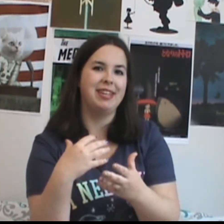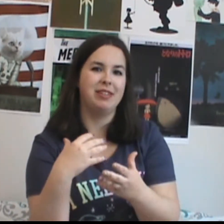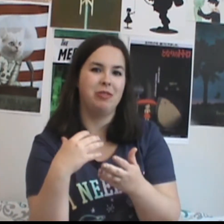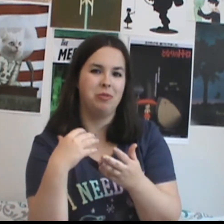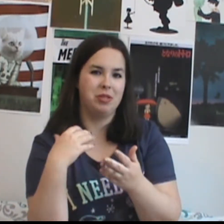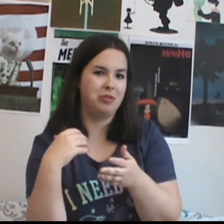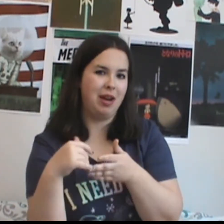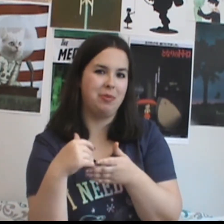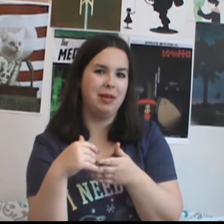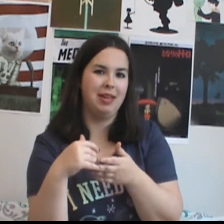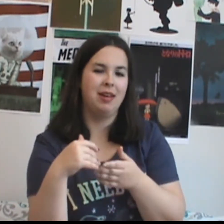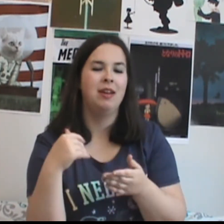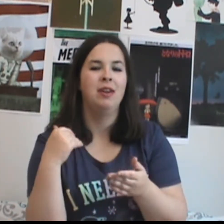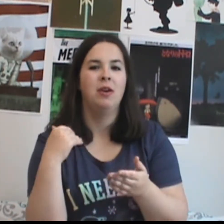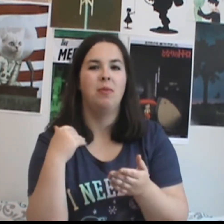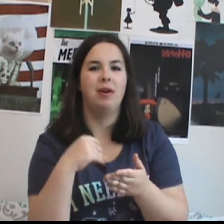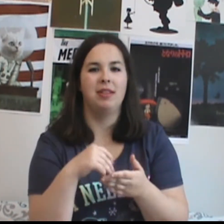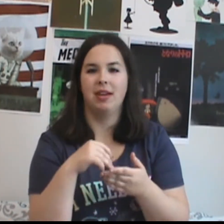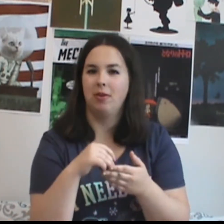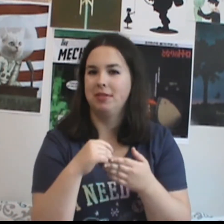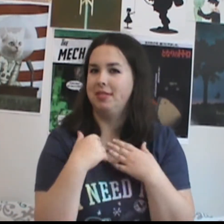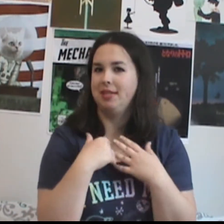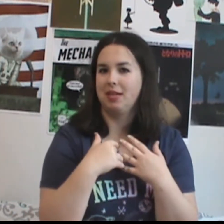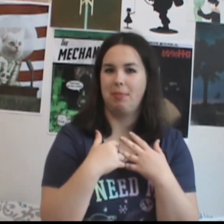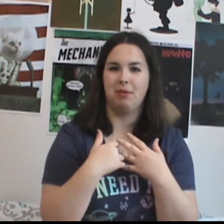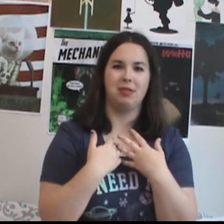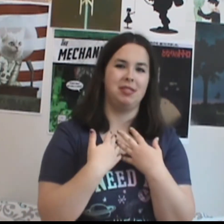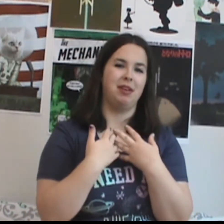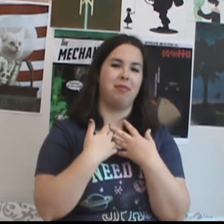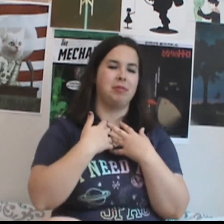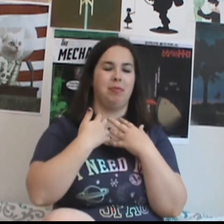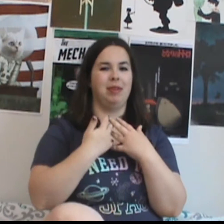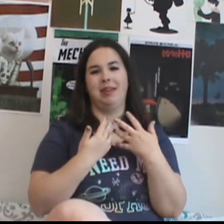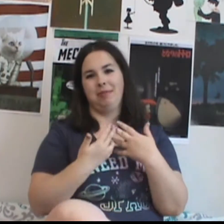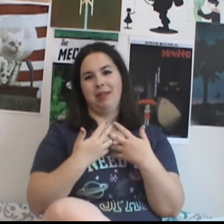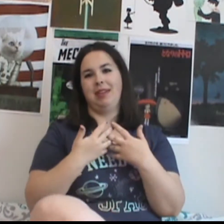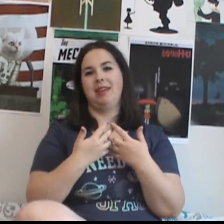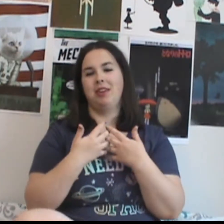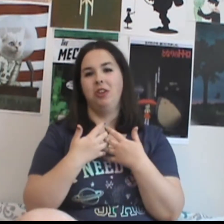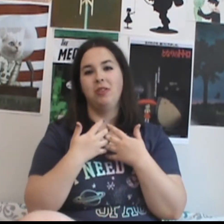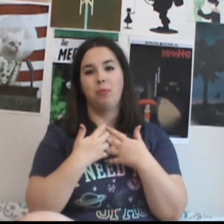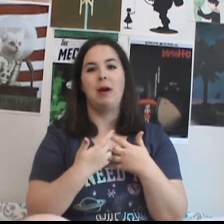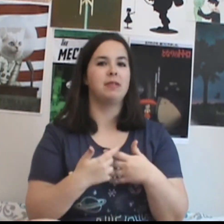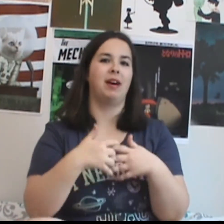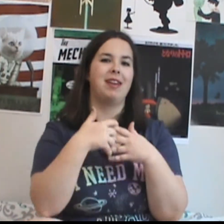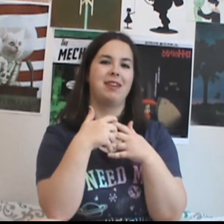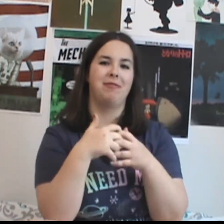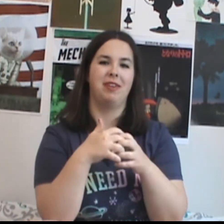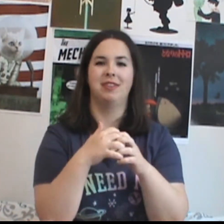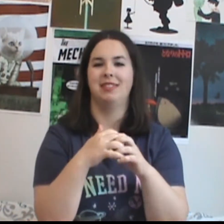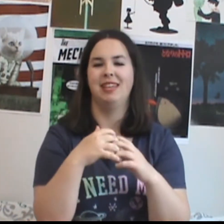to distract Willa while they go and steal the computer and stuff was really, really well done and fun to see.